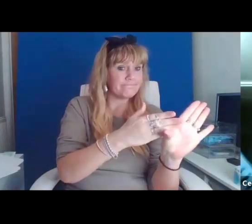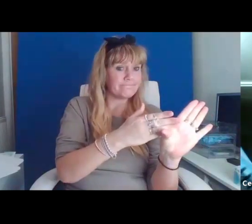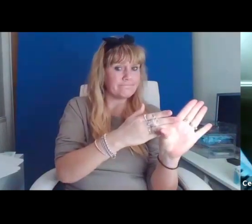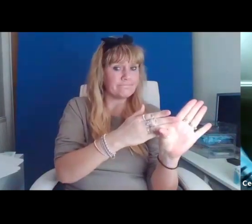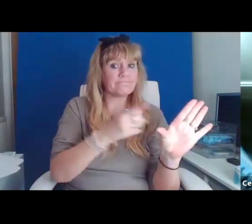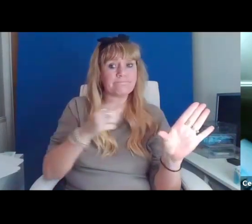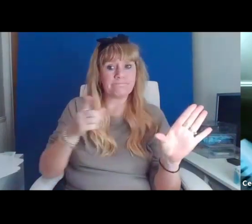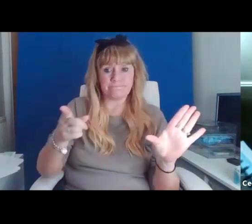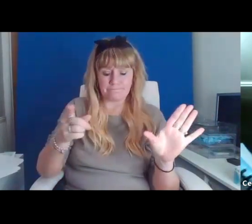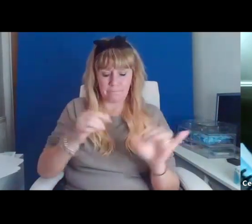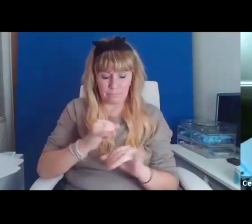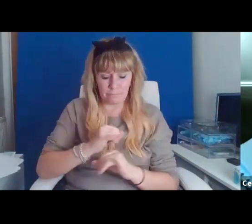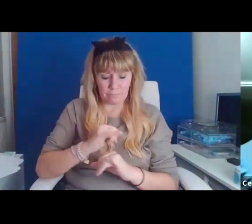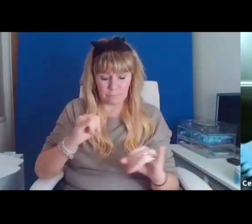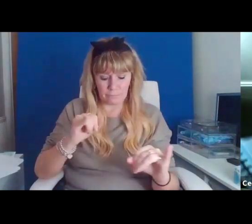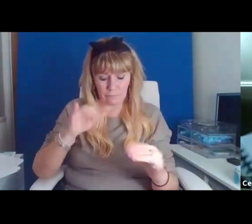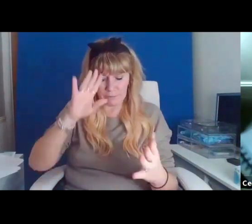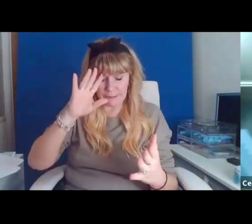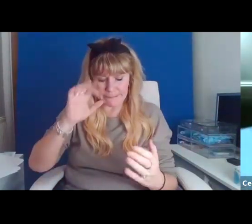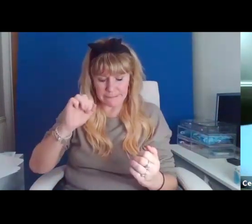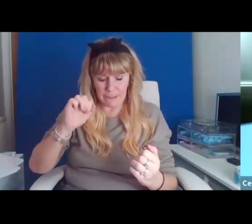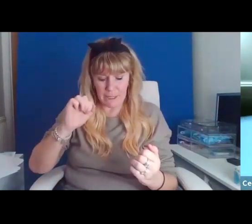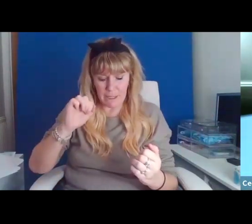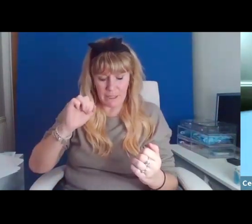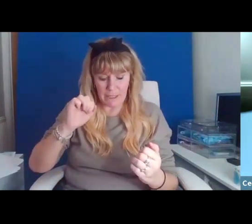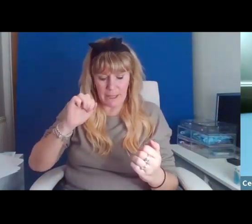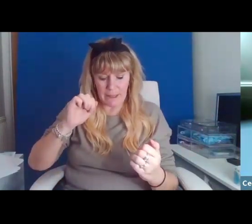there. Mania made me stay.